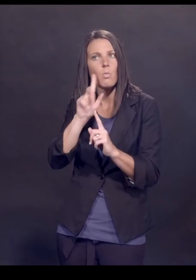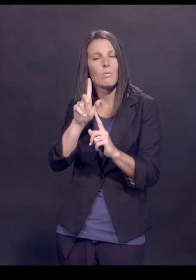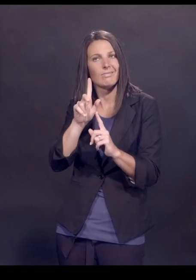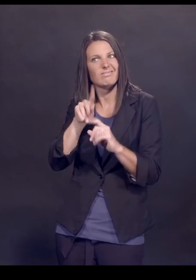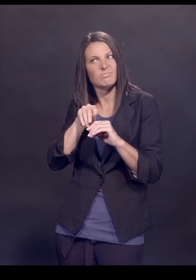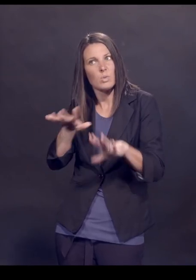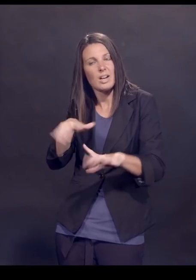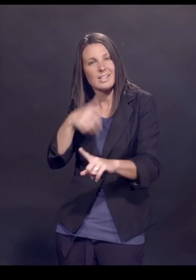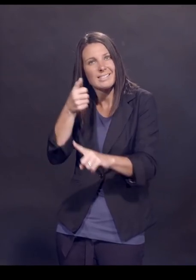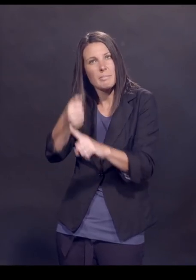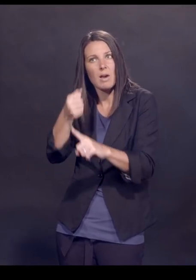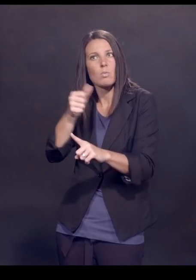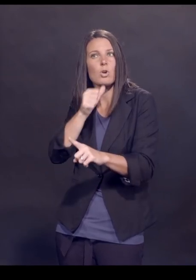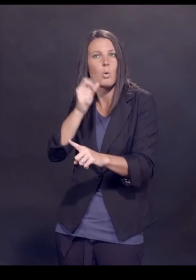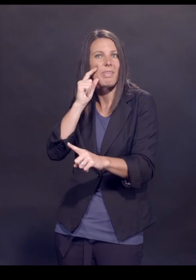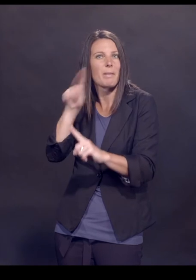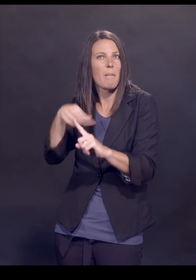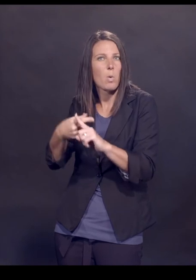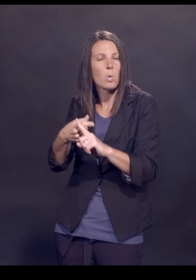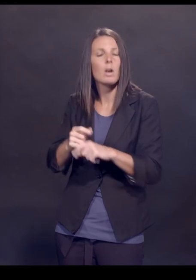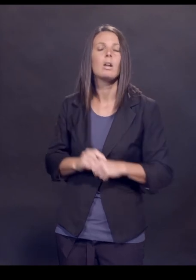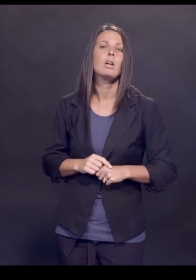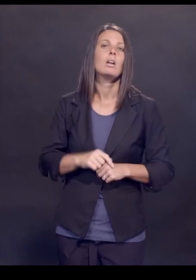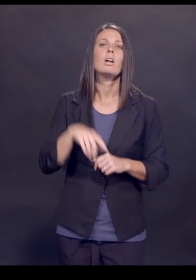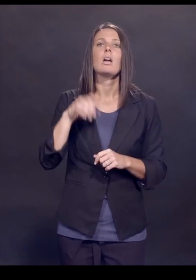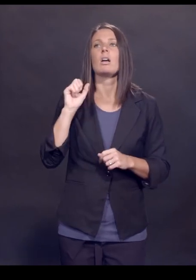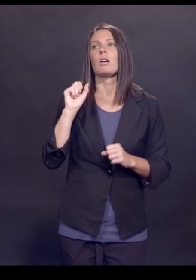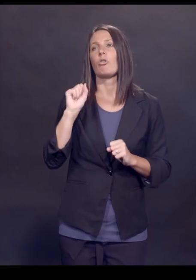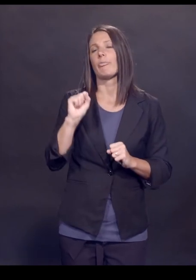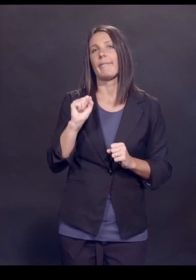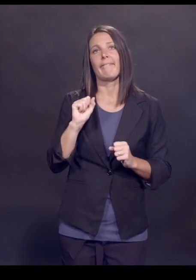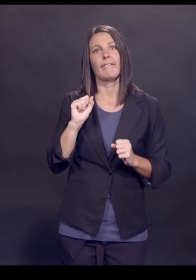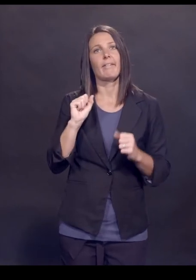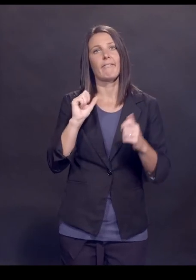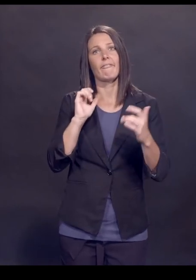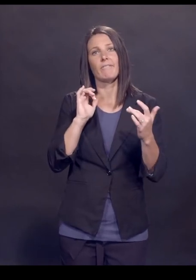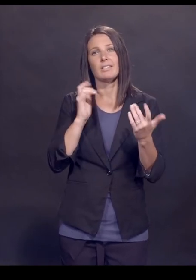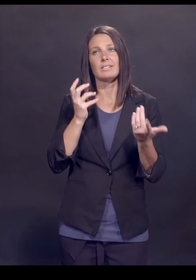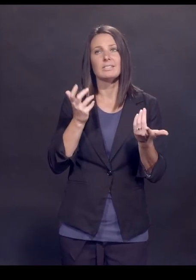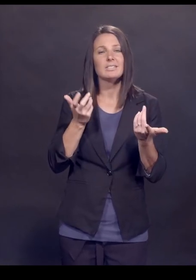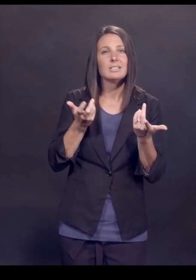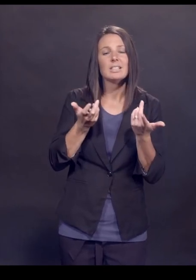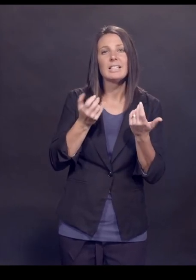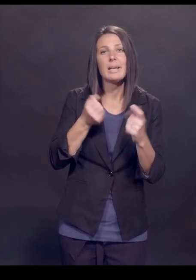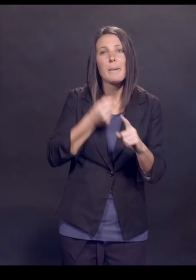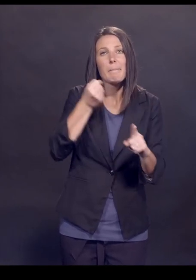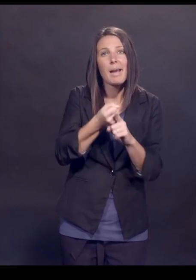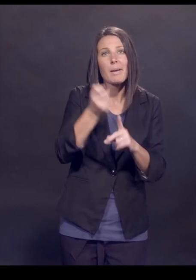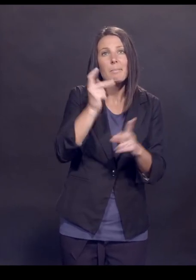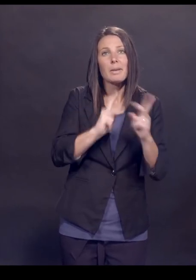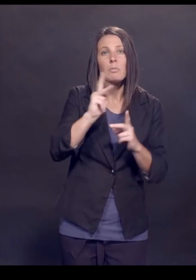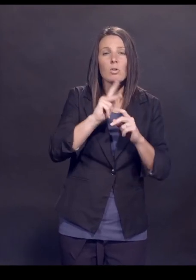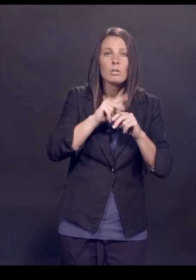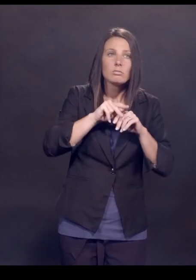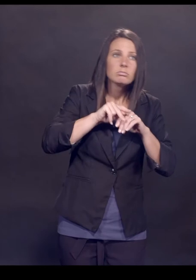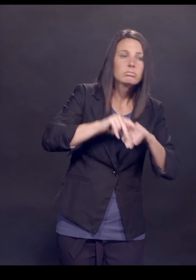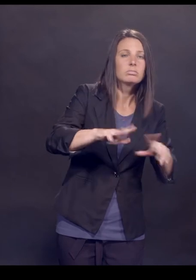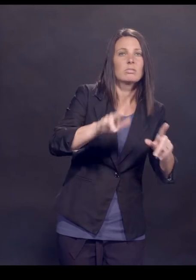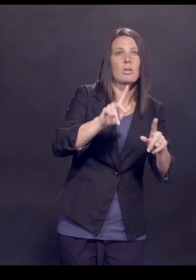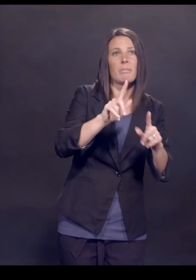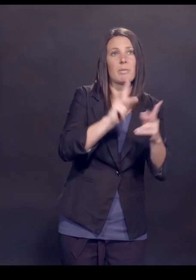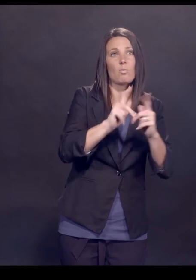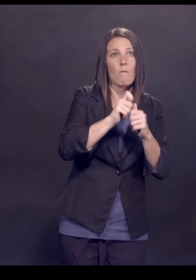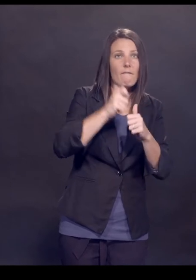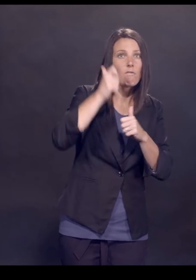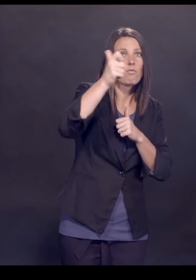we don't even think about. They can be far-reaching as well in terms of impacting people that are quite a distance